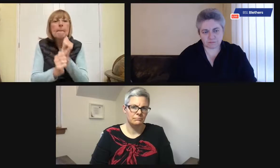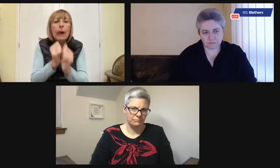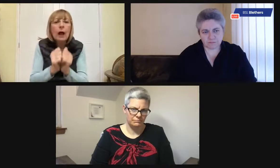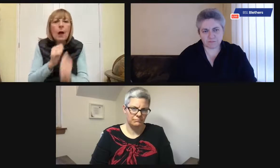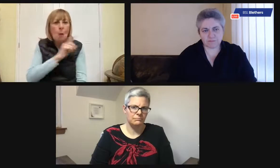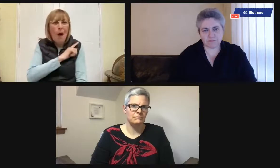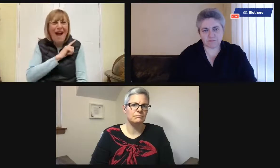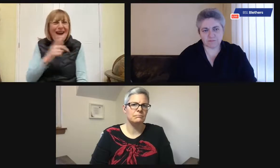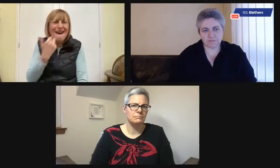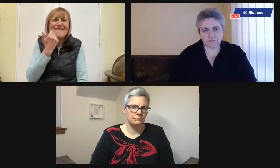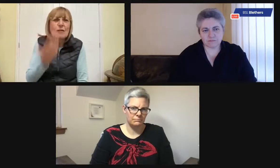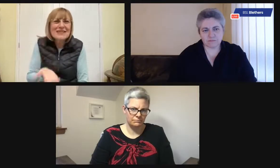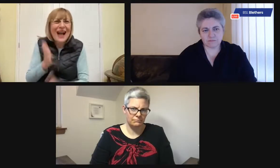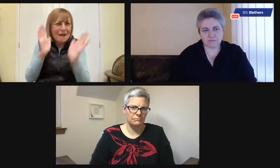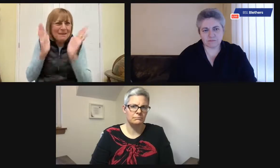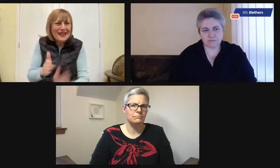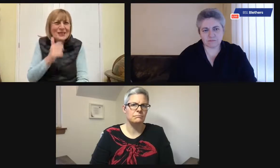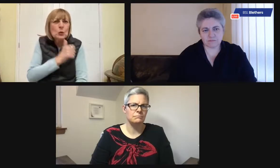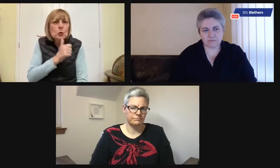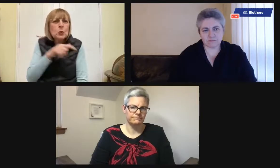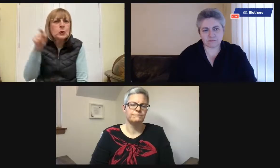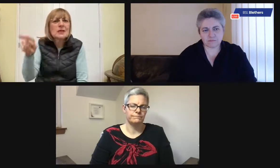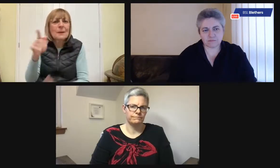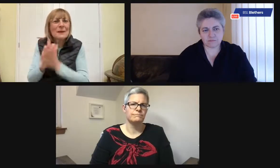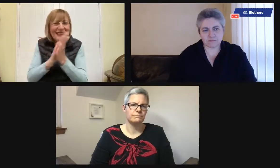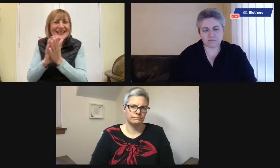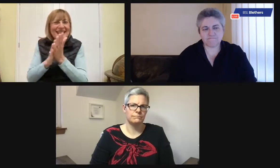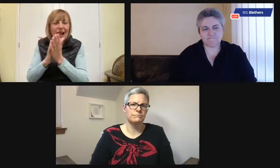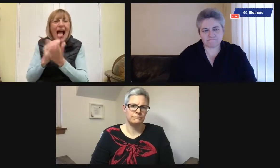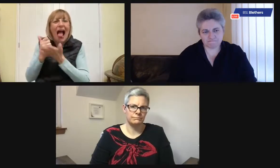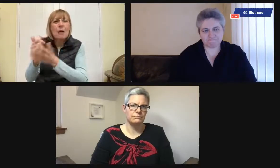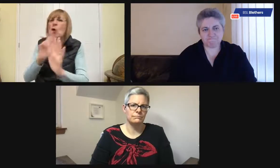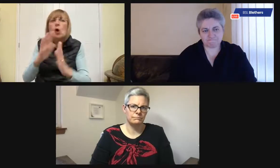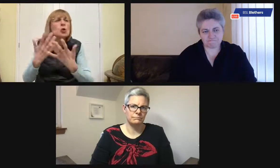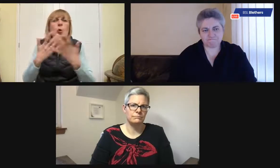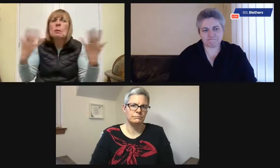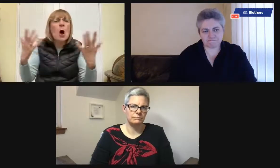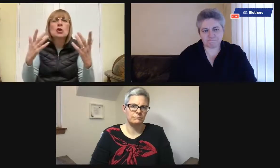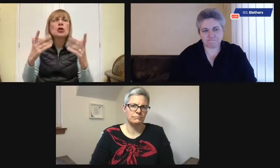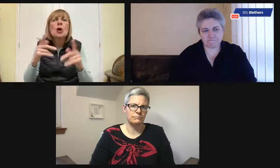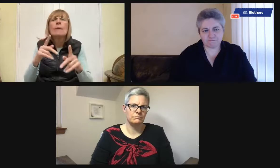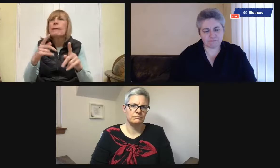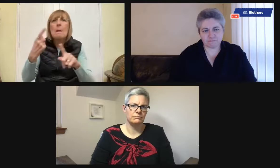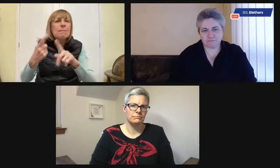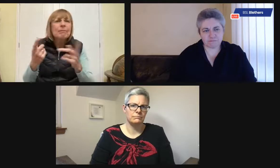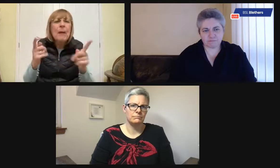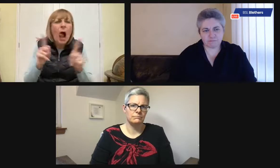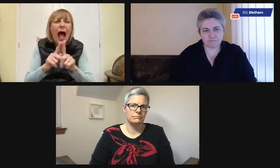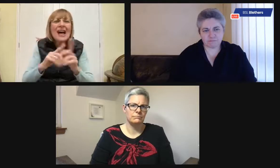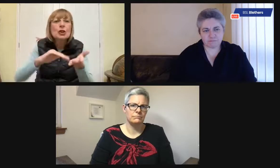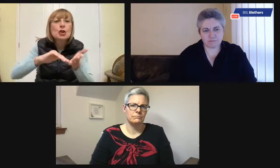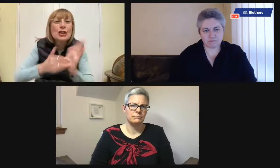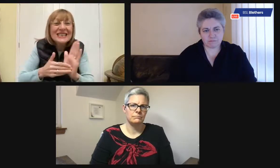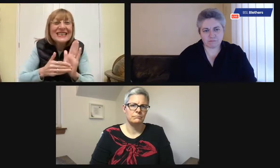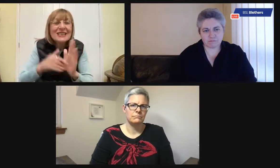pictures of butter, pictures of milk, everyday items that will be stored in the fridge. Not too much